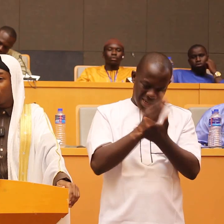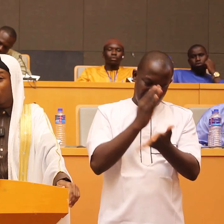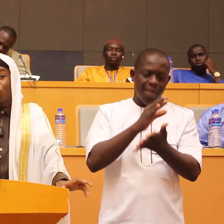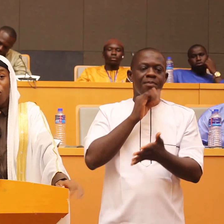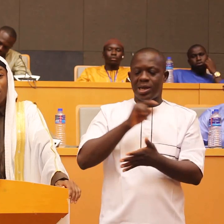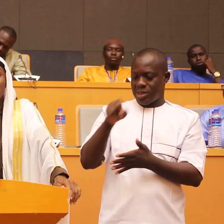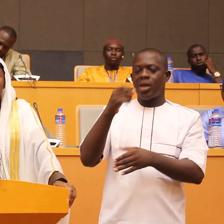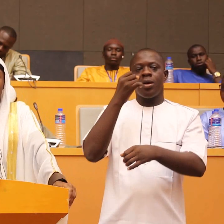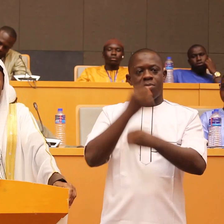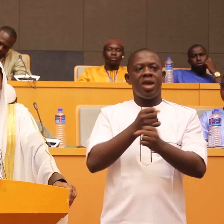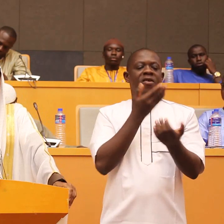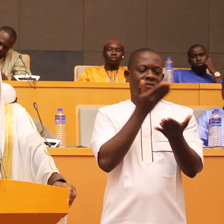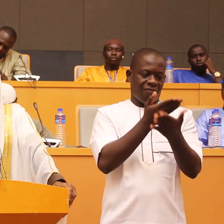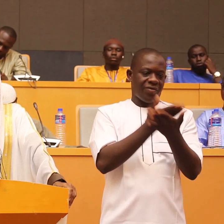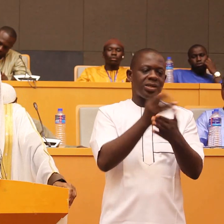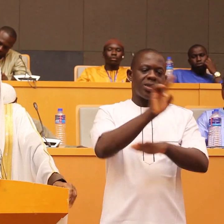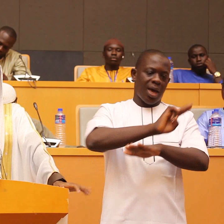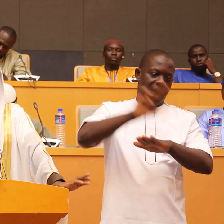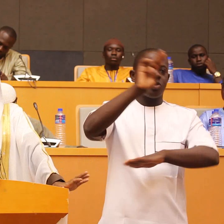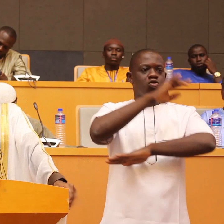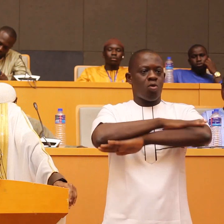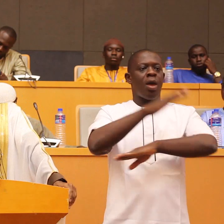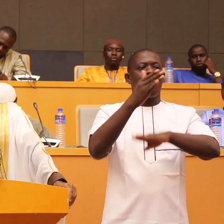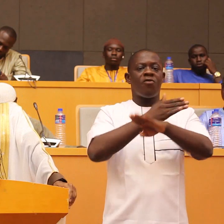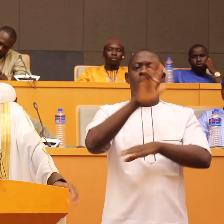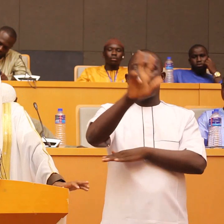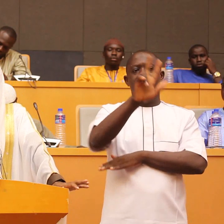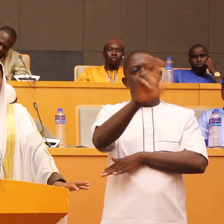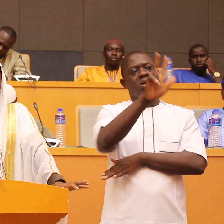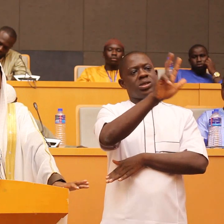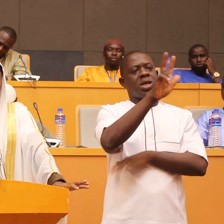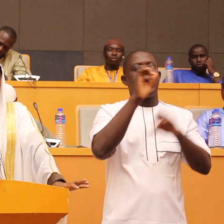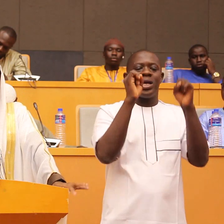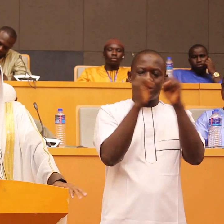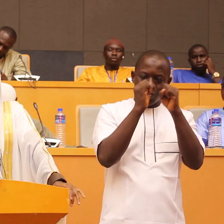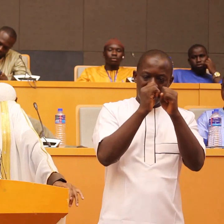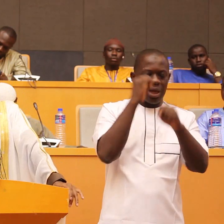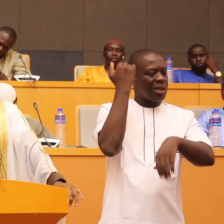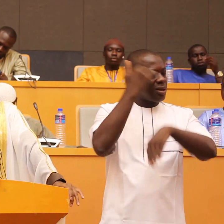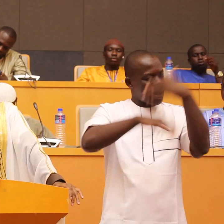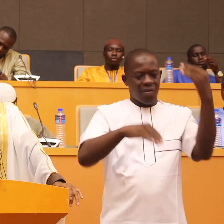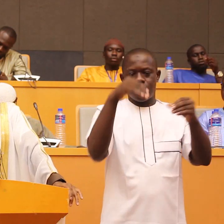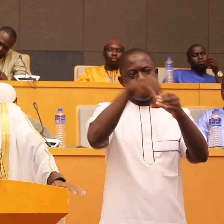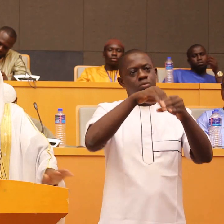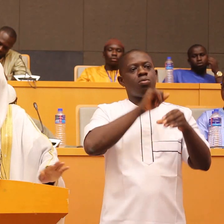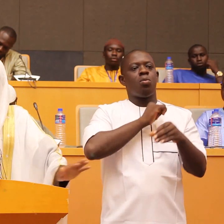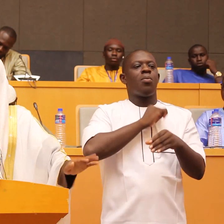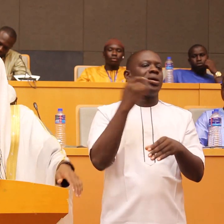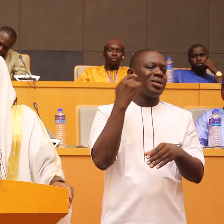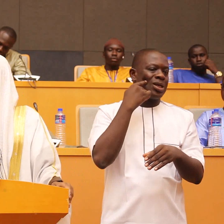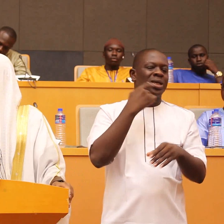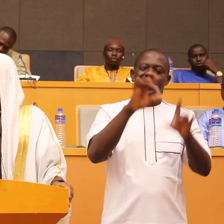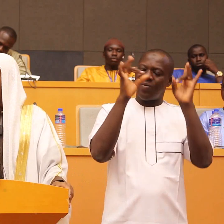before i used to attend only went through saturday was never part of my calendar i